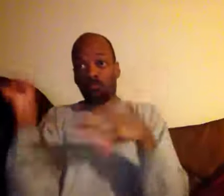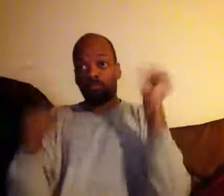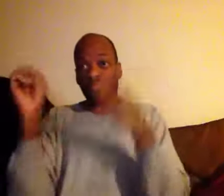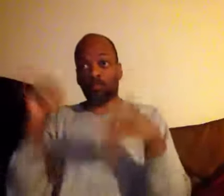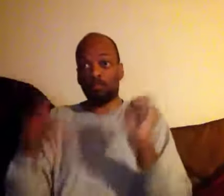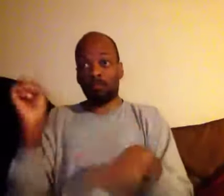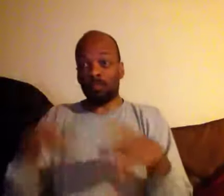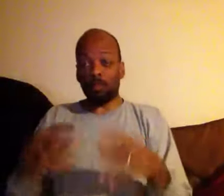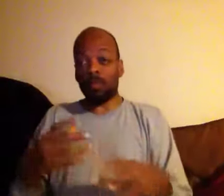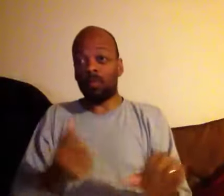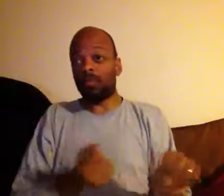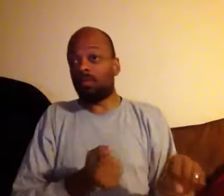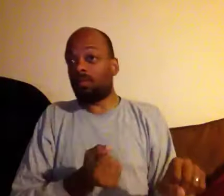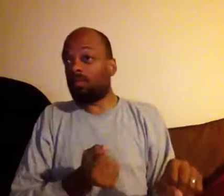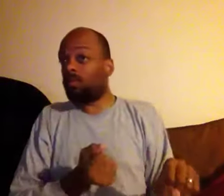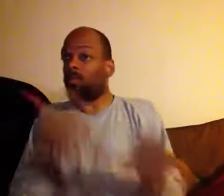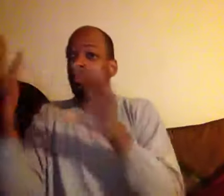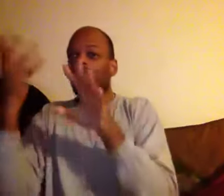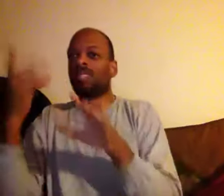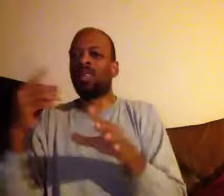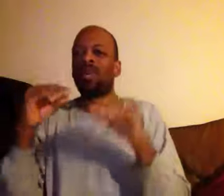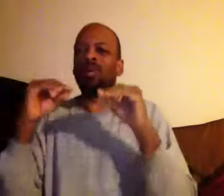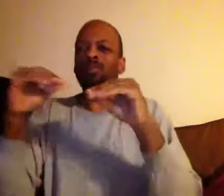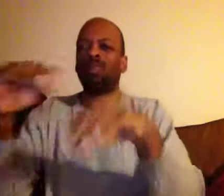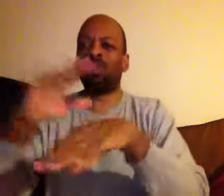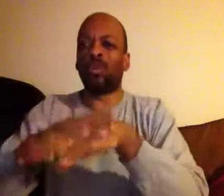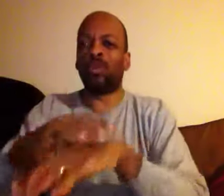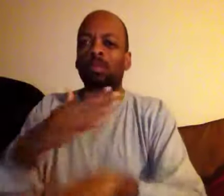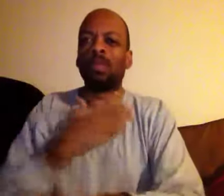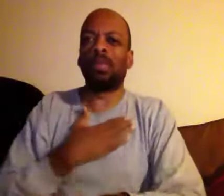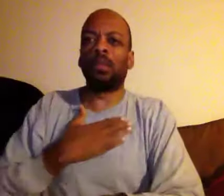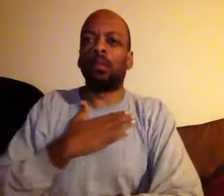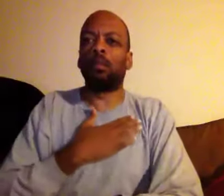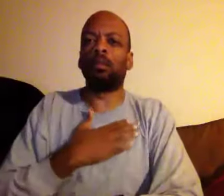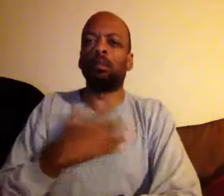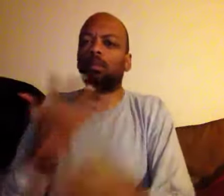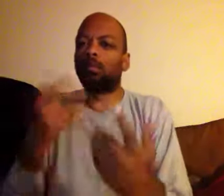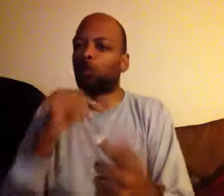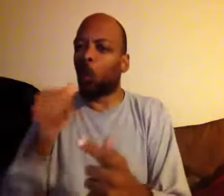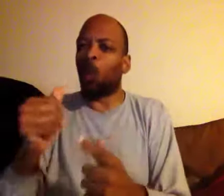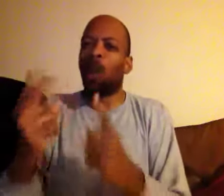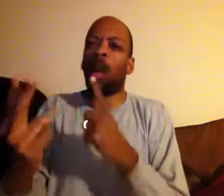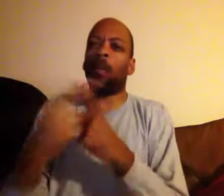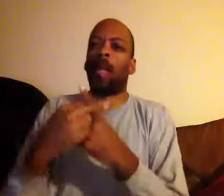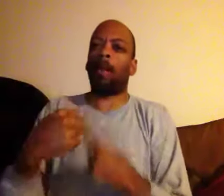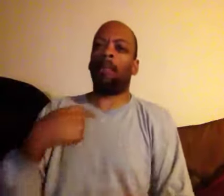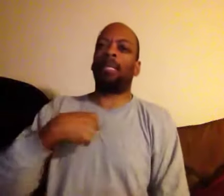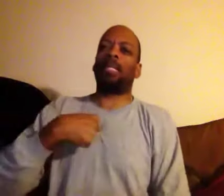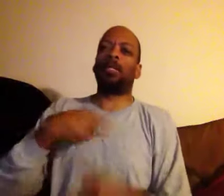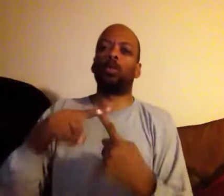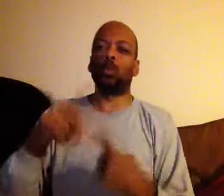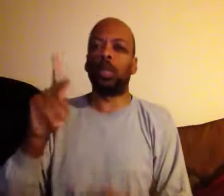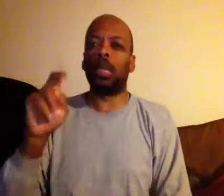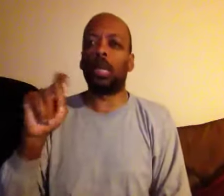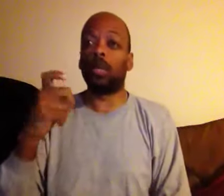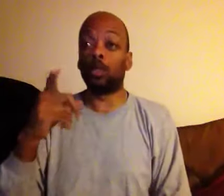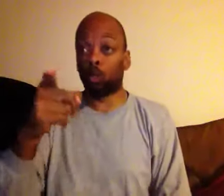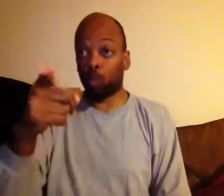jimmy is out there somewhere alive and the best thing that you can do for yourself is to let him go you need me to show you my cards